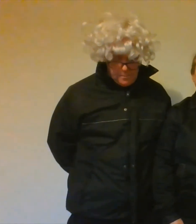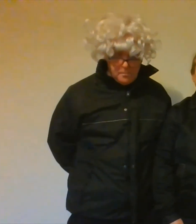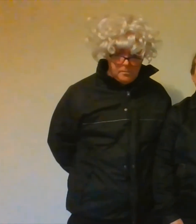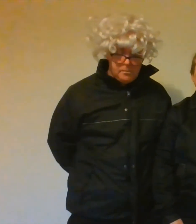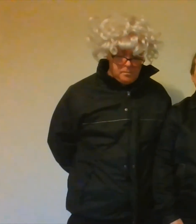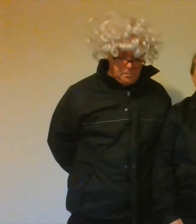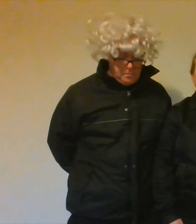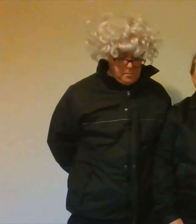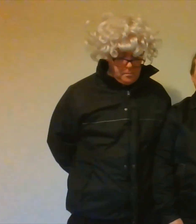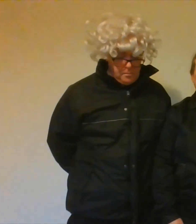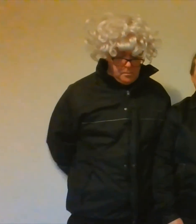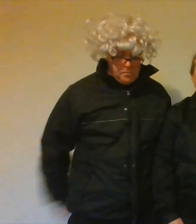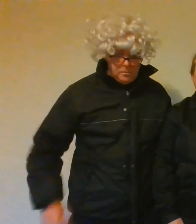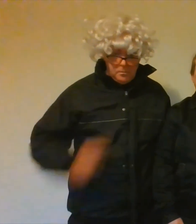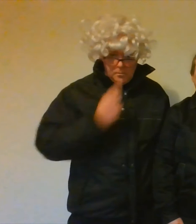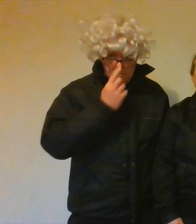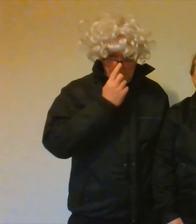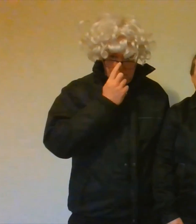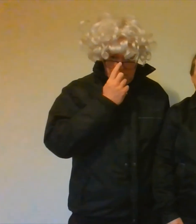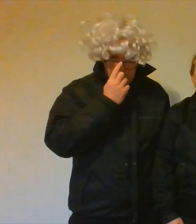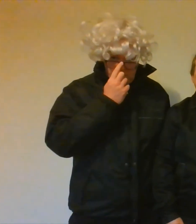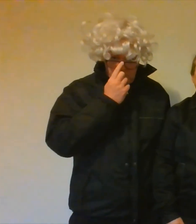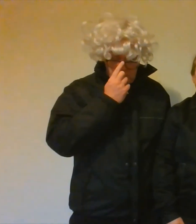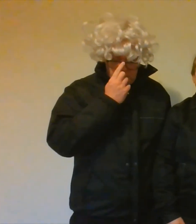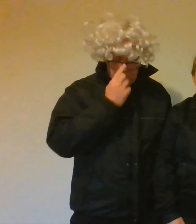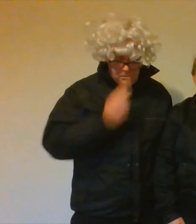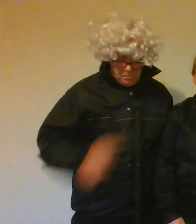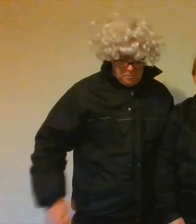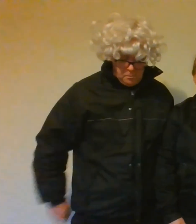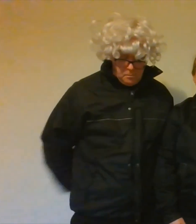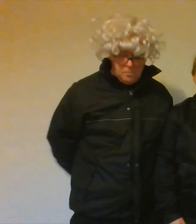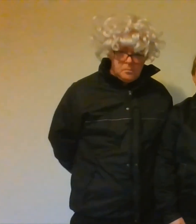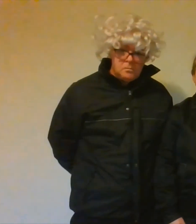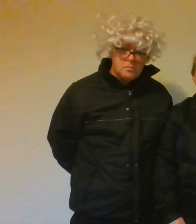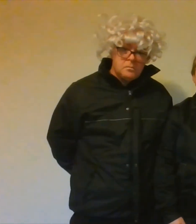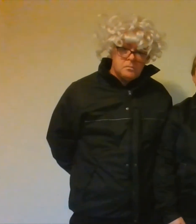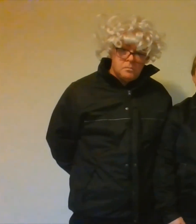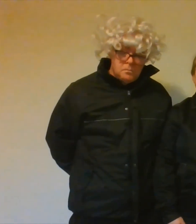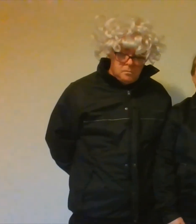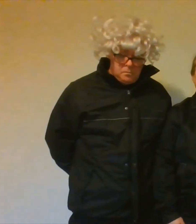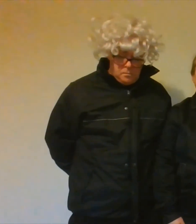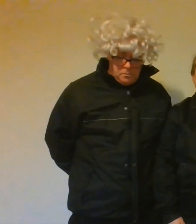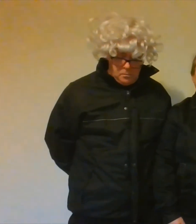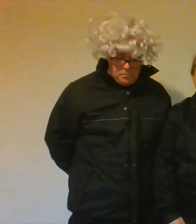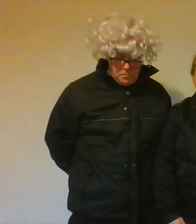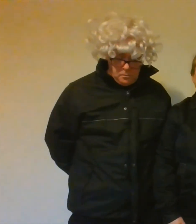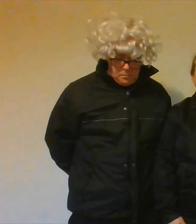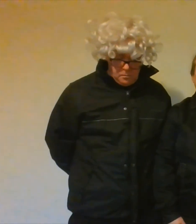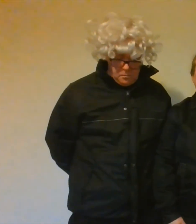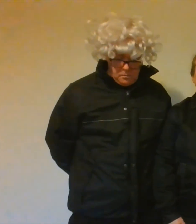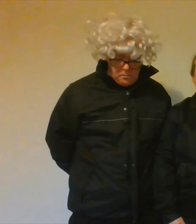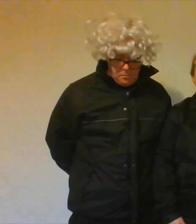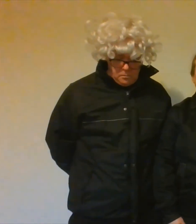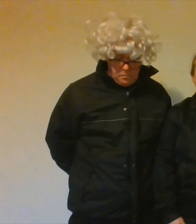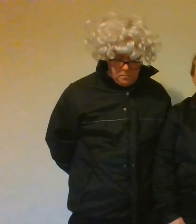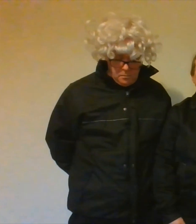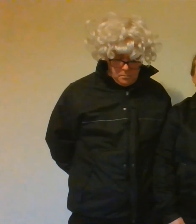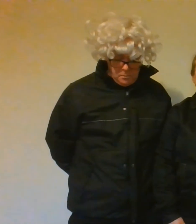step two. Only now you can eat, drink and have your nails done